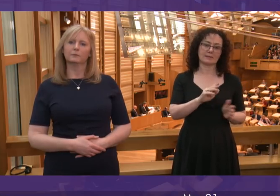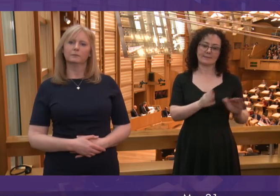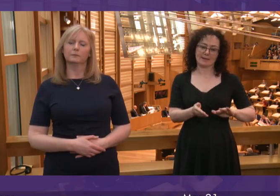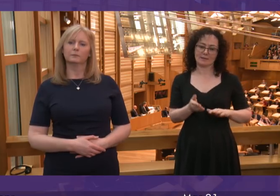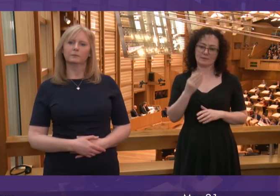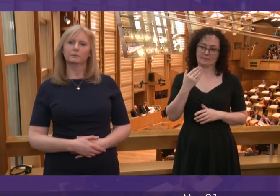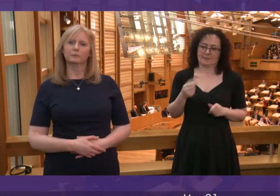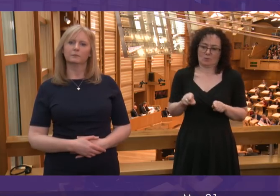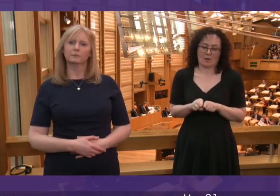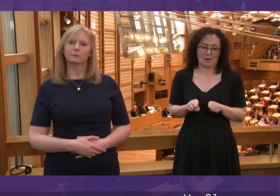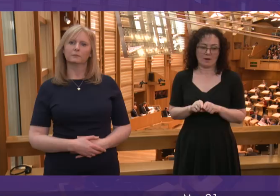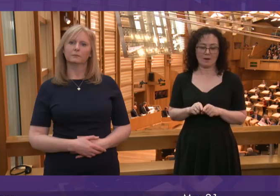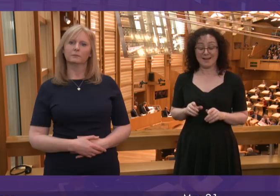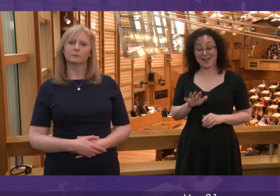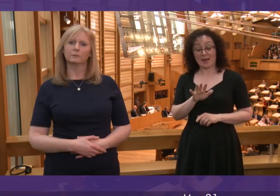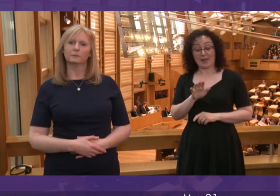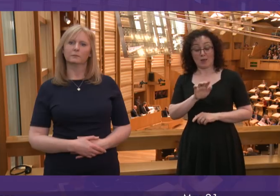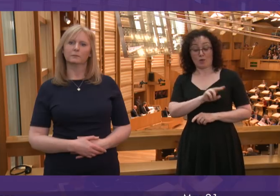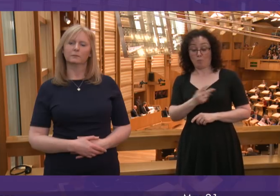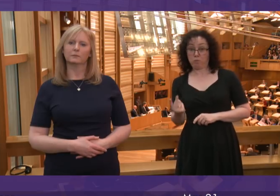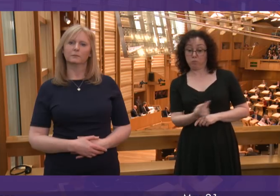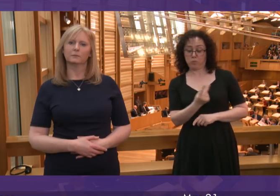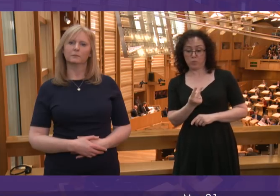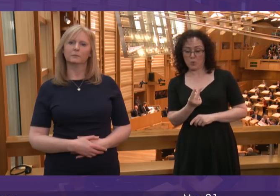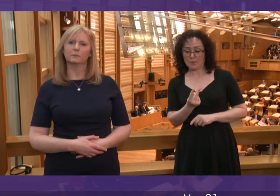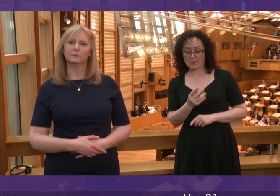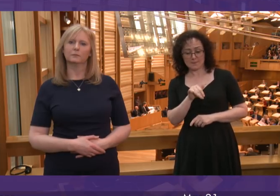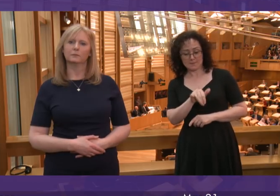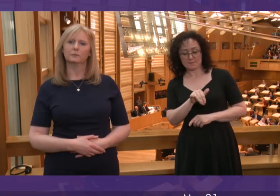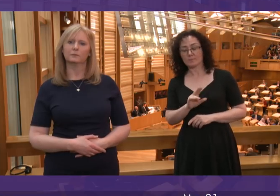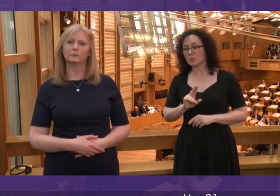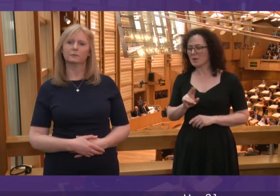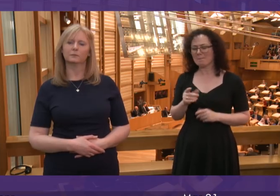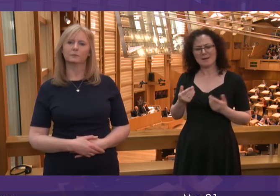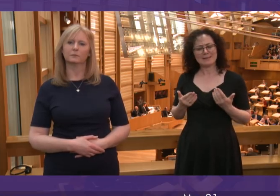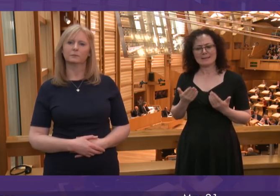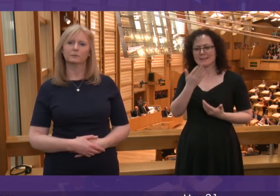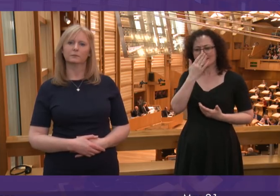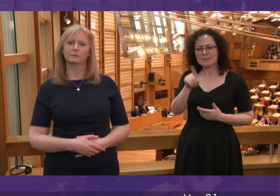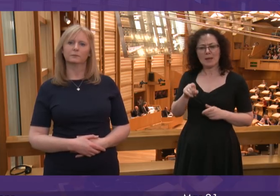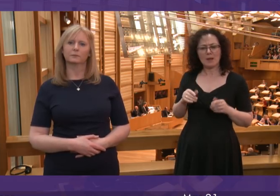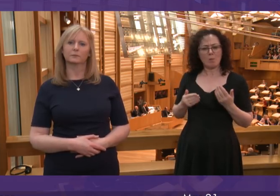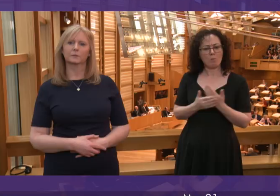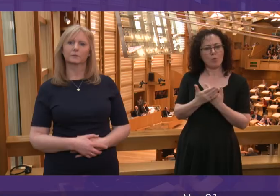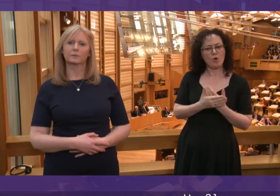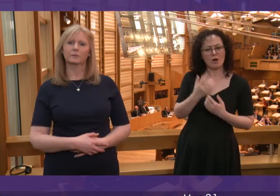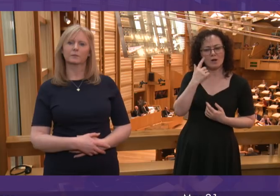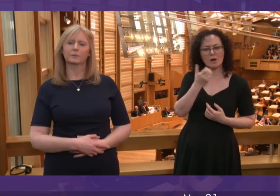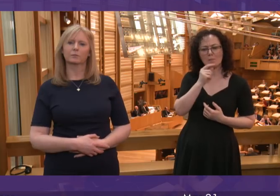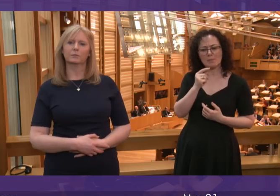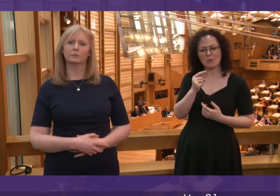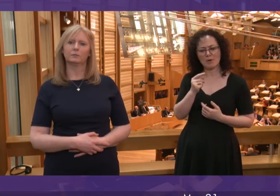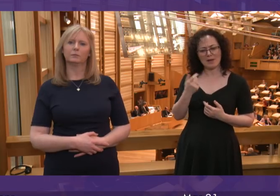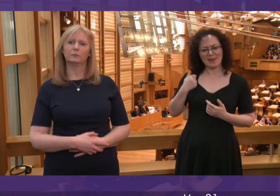I understand there are no suspicious circumstances involved, but there seem to be a growing number of young people across Ayrshire who are ending their